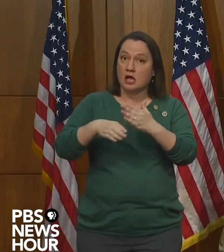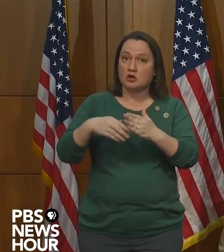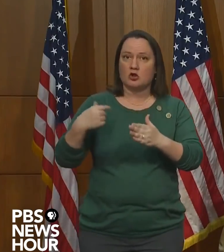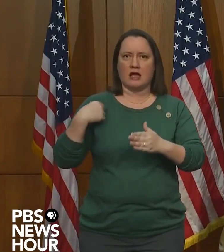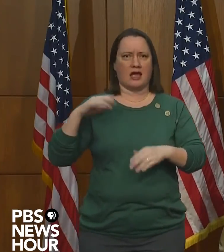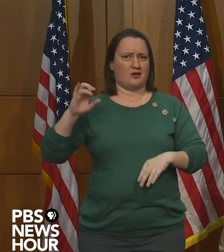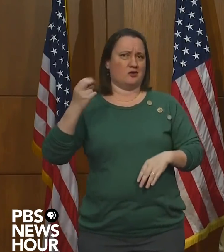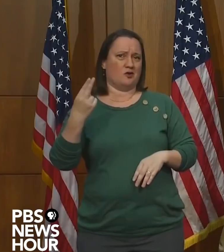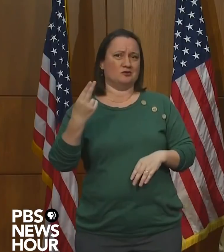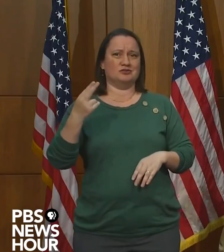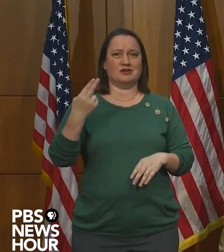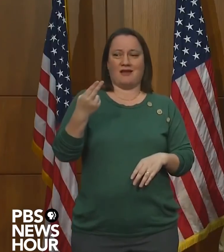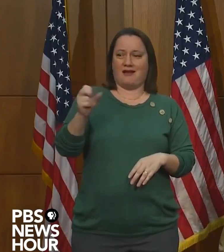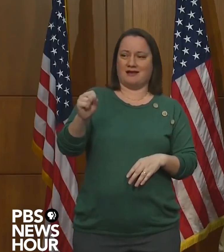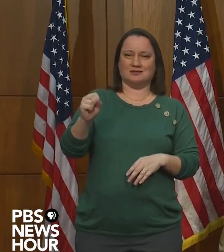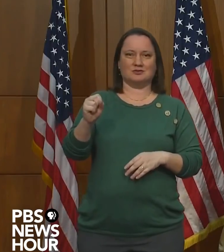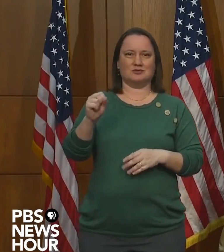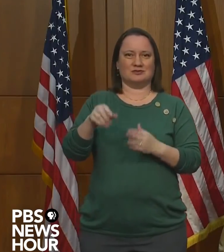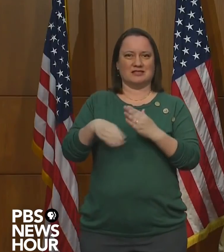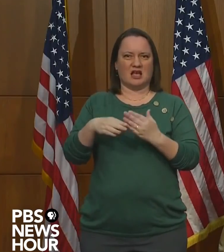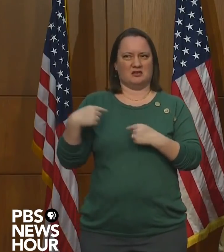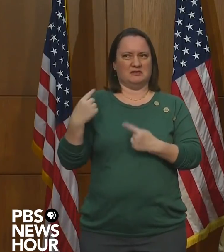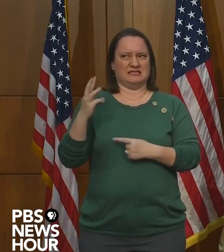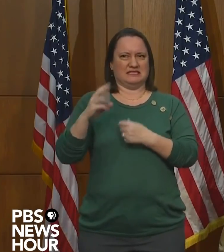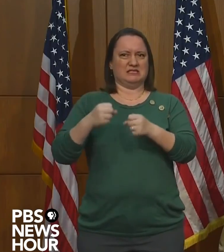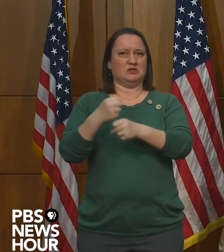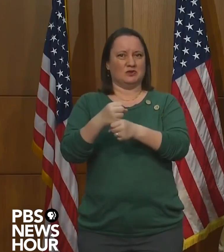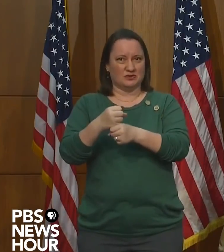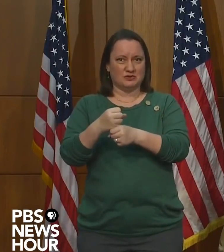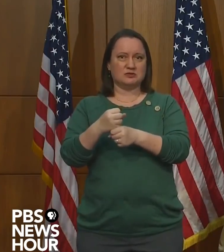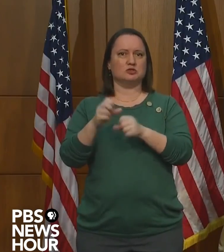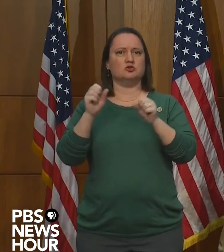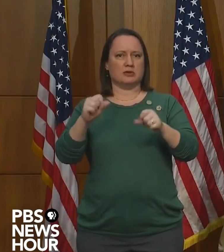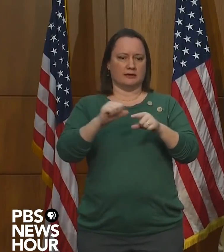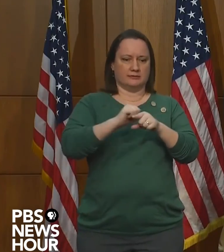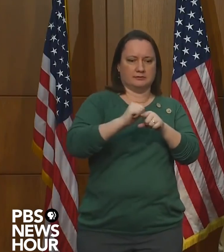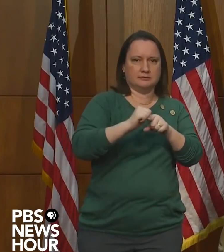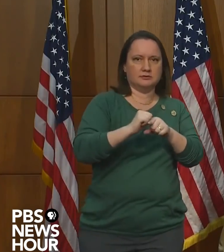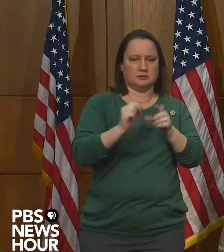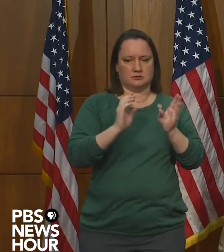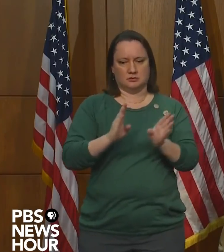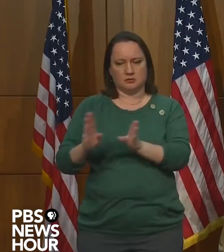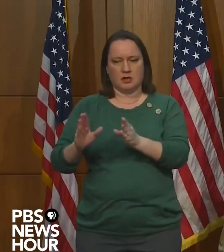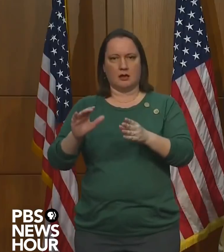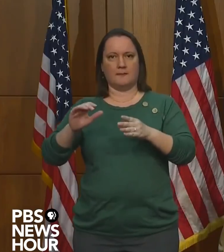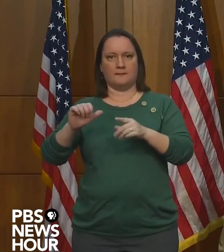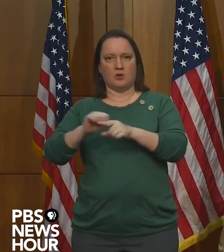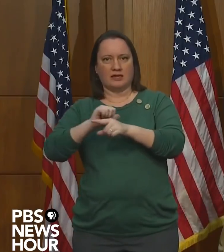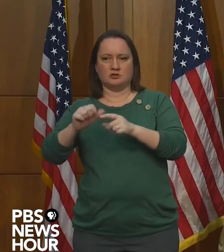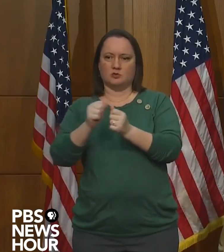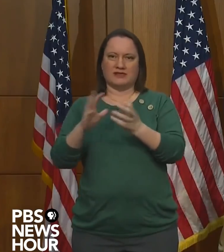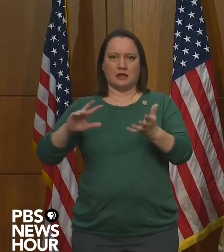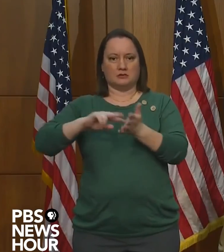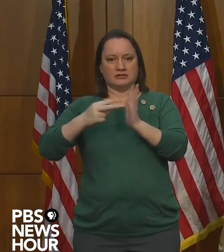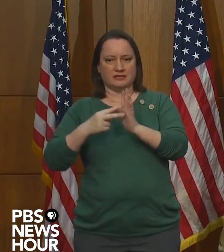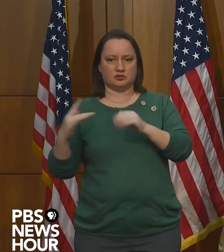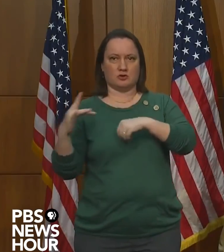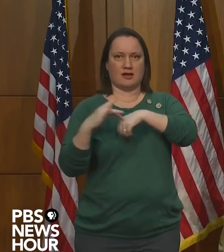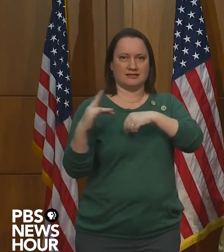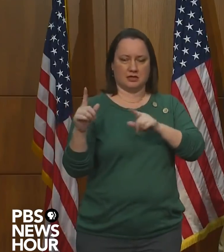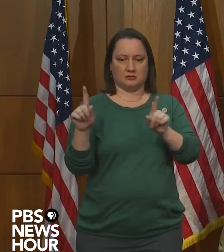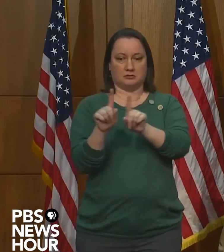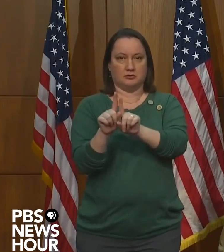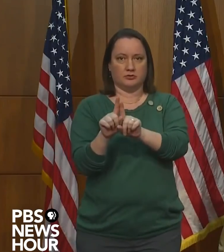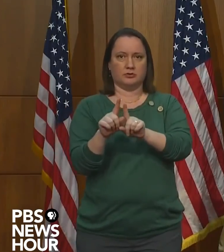for six years. There's ways to train and structure your practices without having intentional contact. We shared equipment with